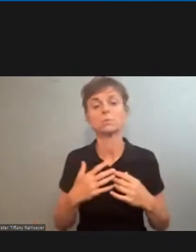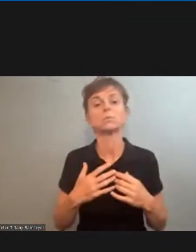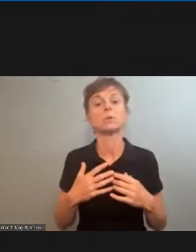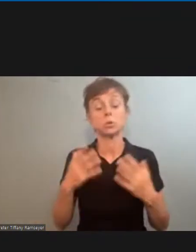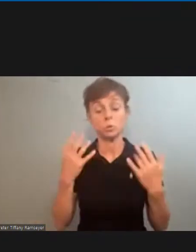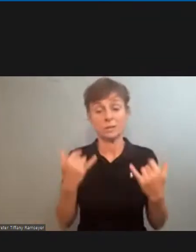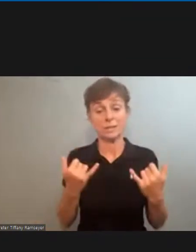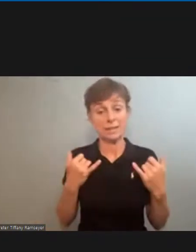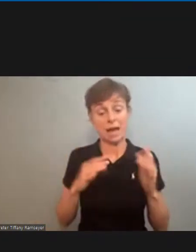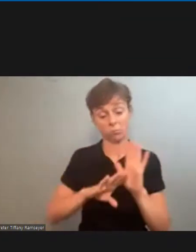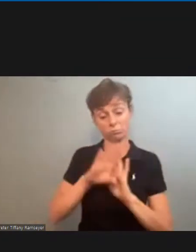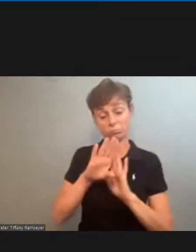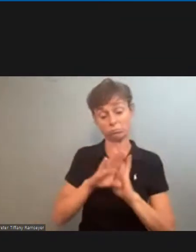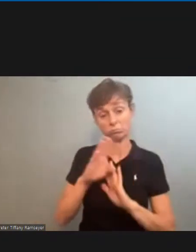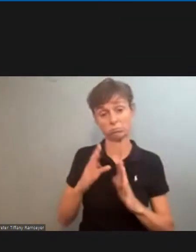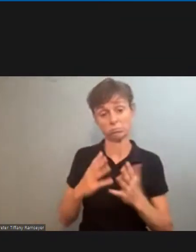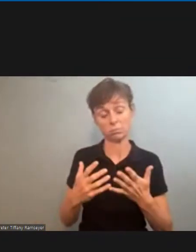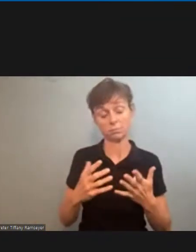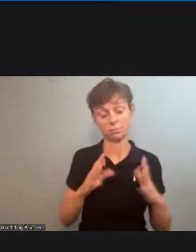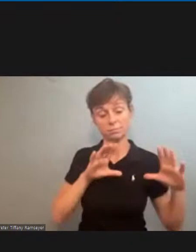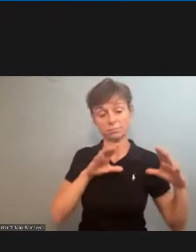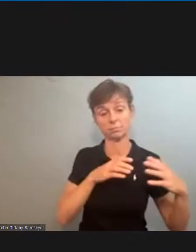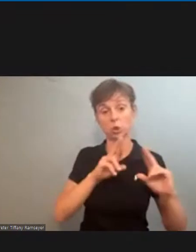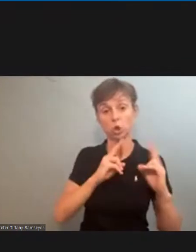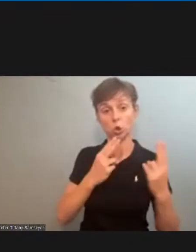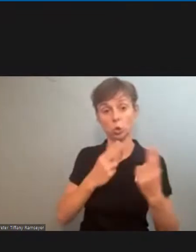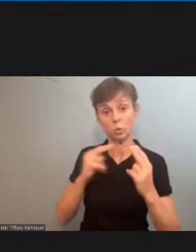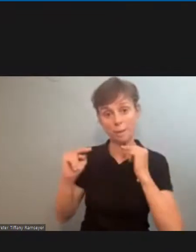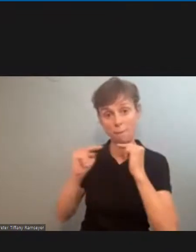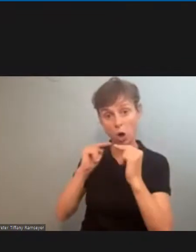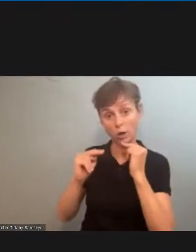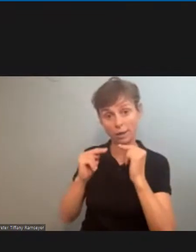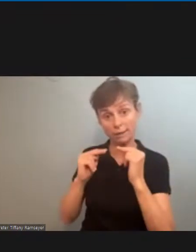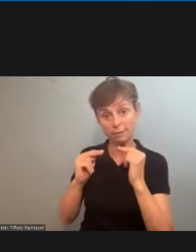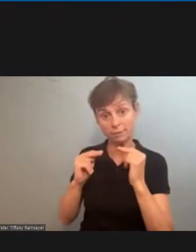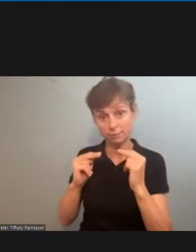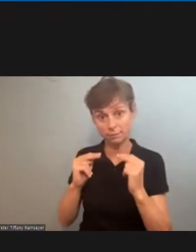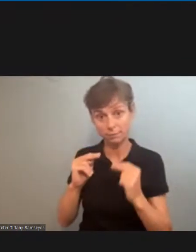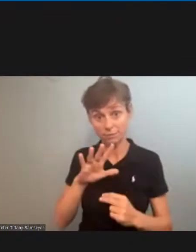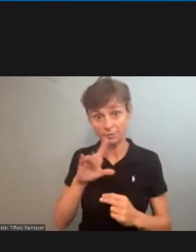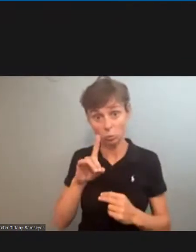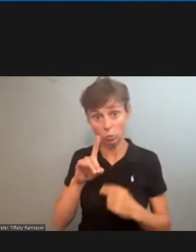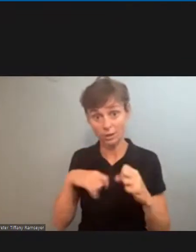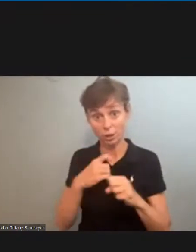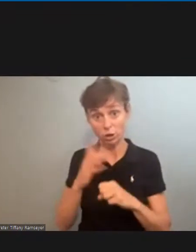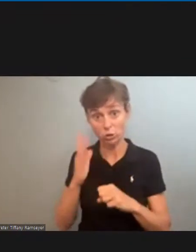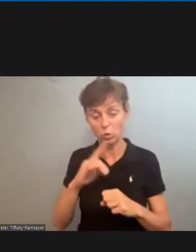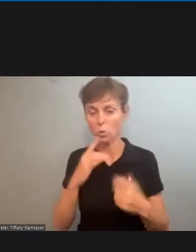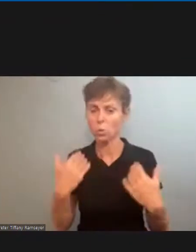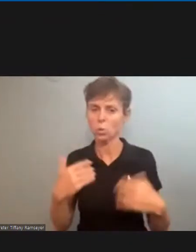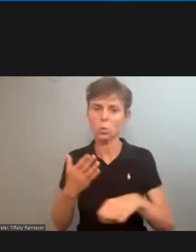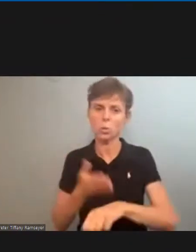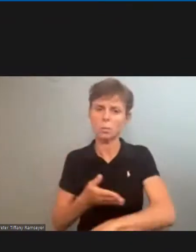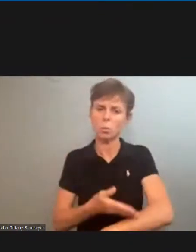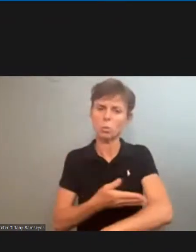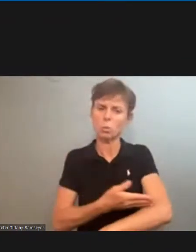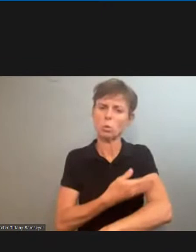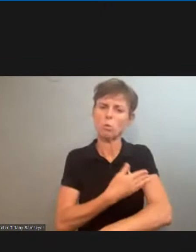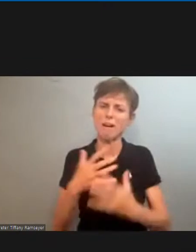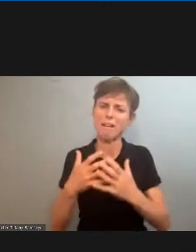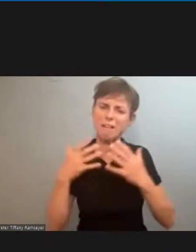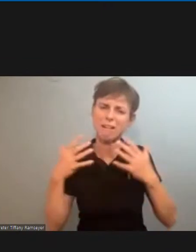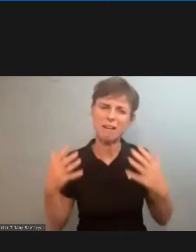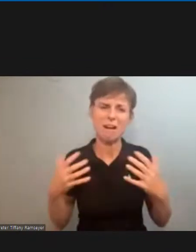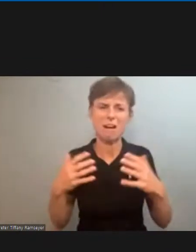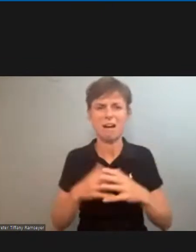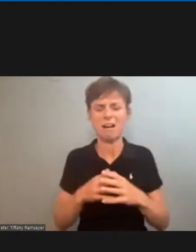bargaining 51 years ago uh the we have made great gains a lot of sacrifice a lot of hard